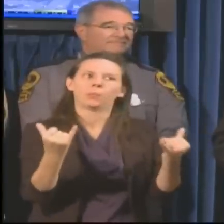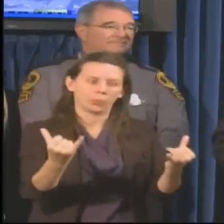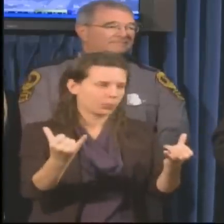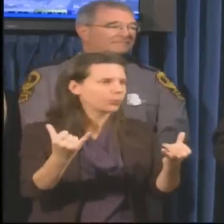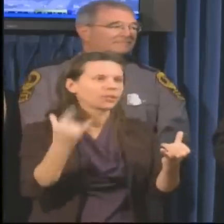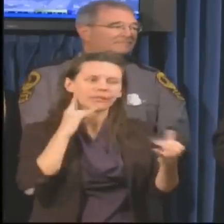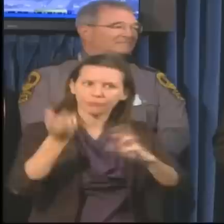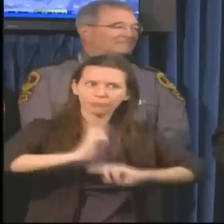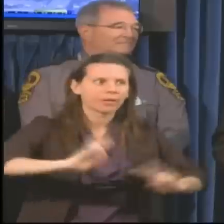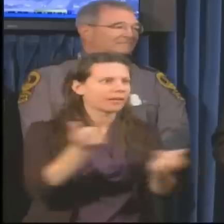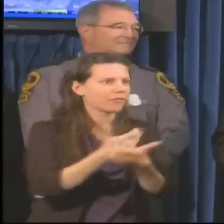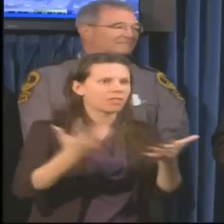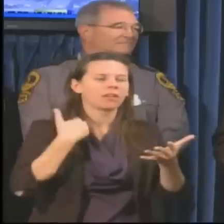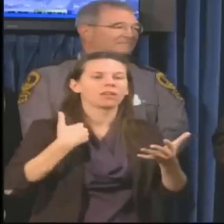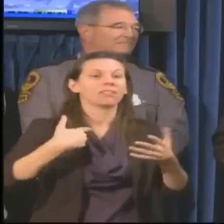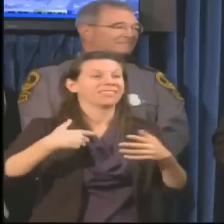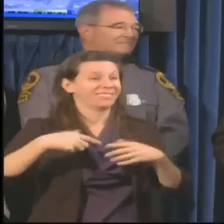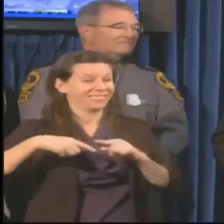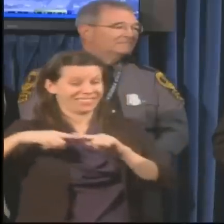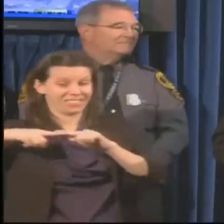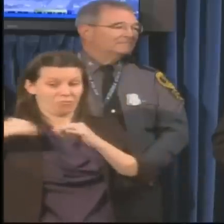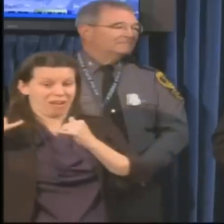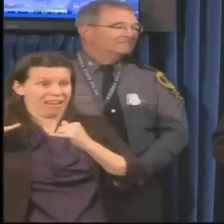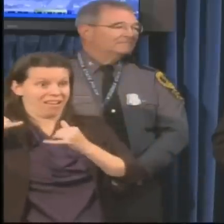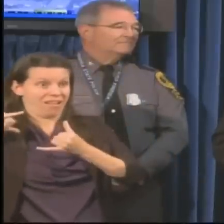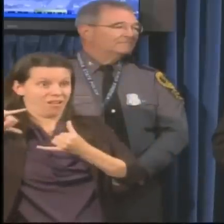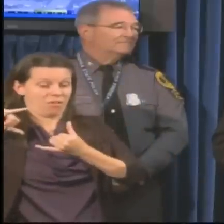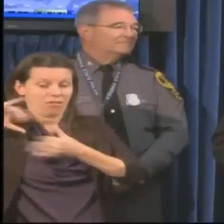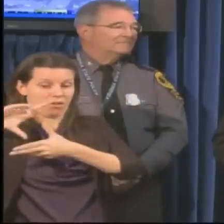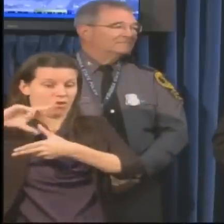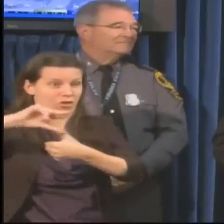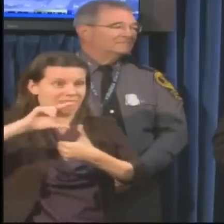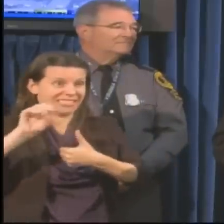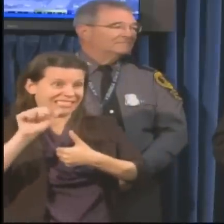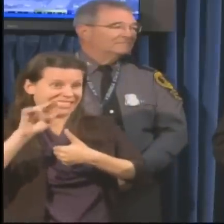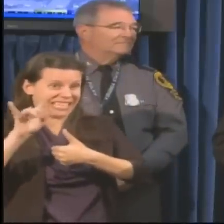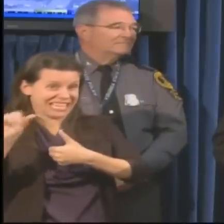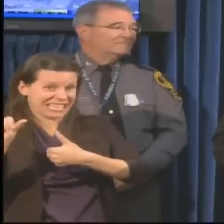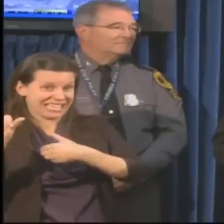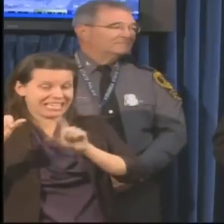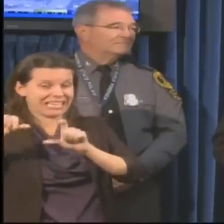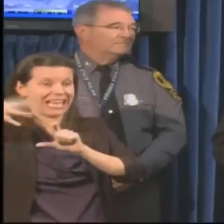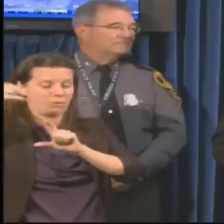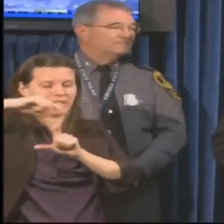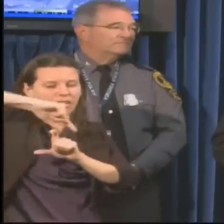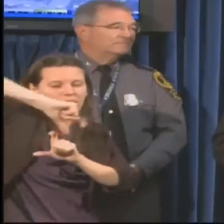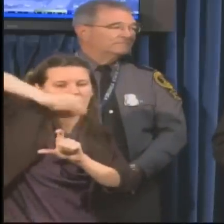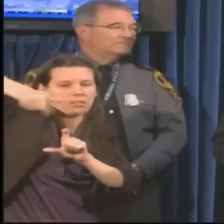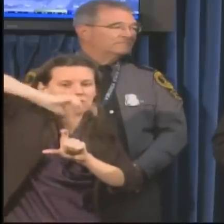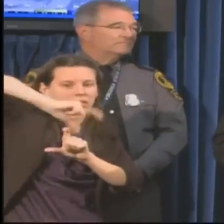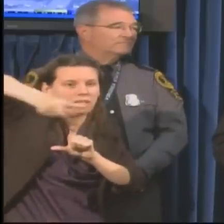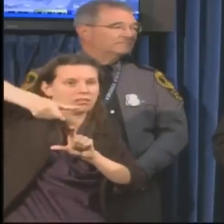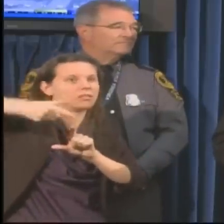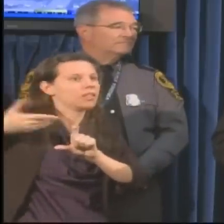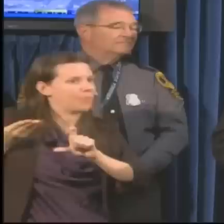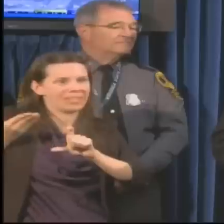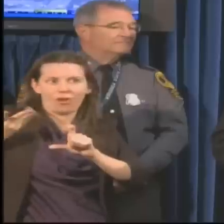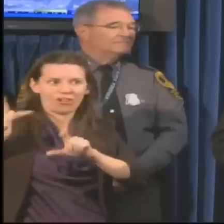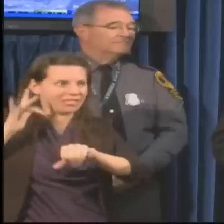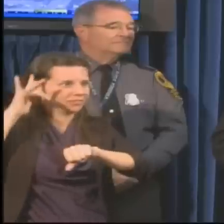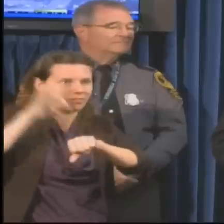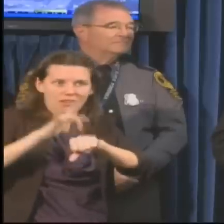now. As I mentioned, the outer bands of the storm have been in Hampton Roads now for 24 hours. They're starting to approach Central Virginia,